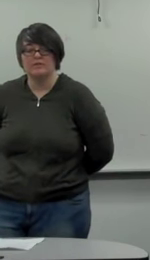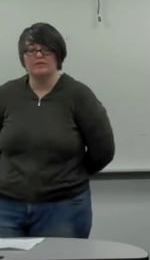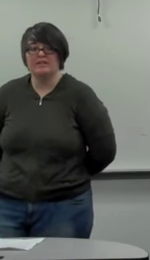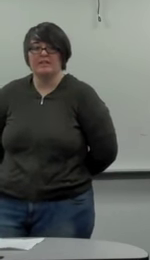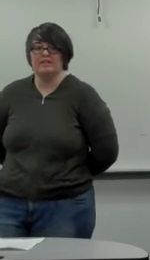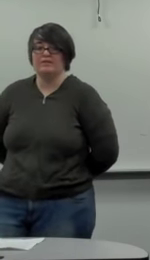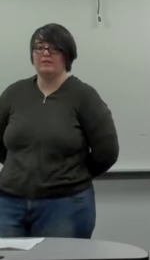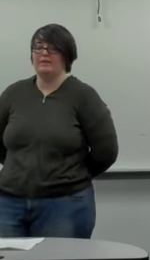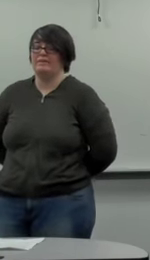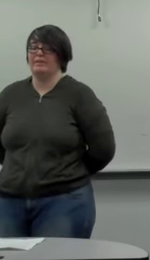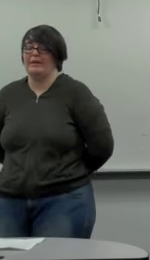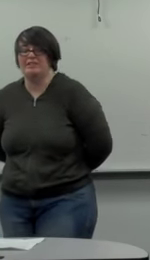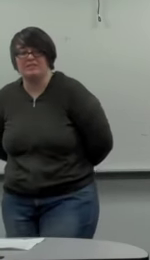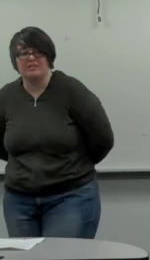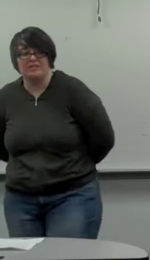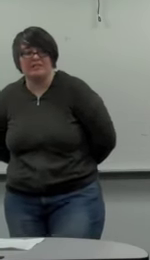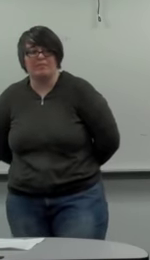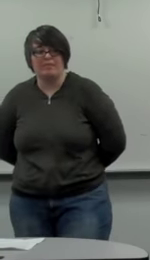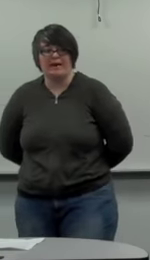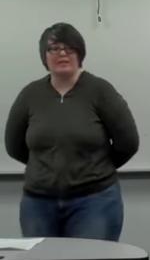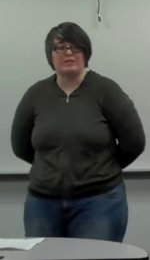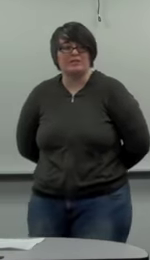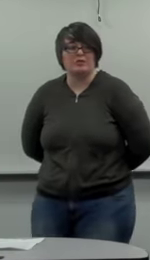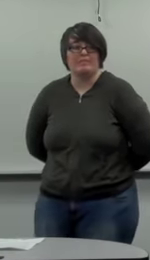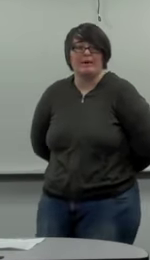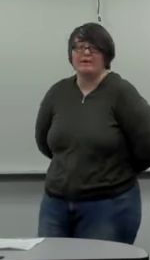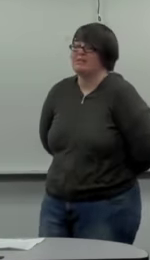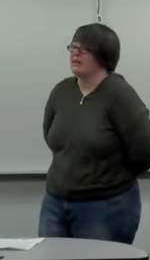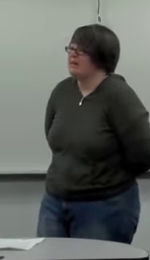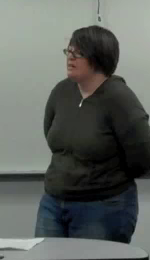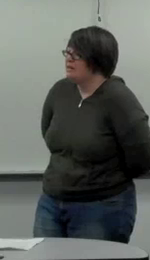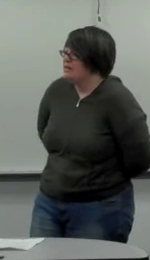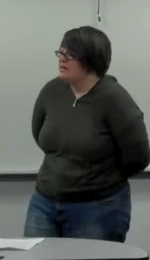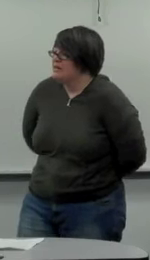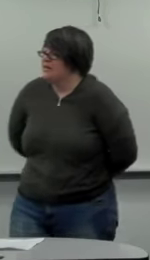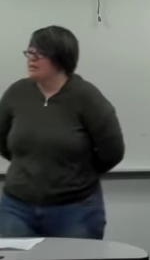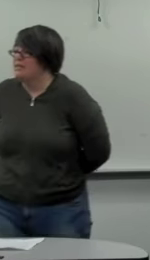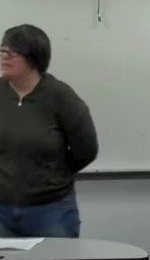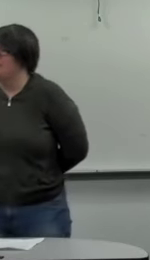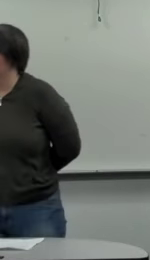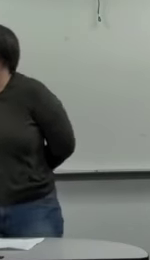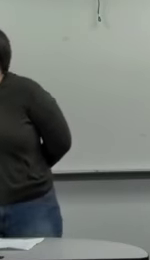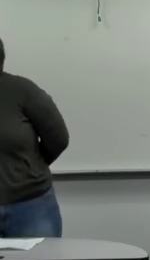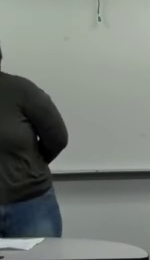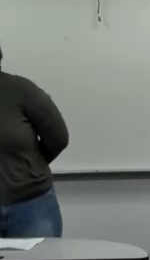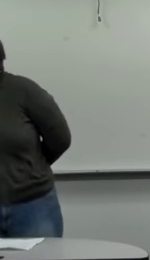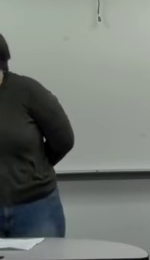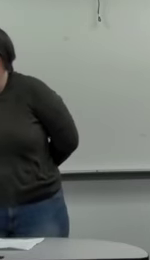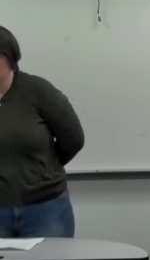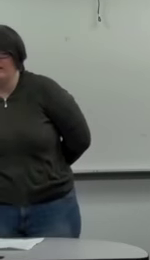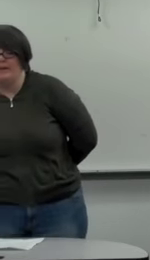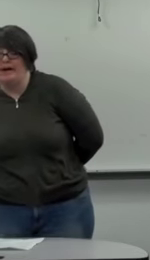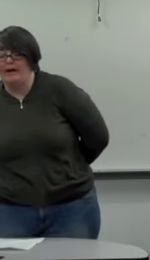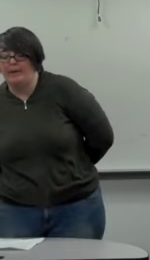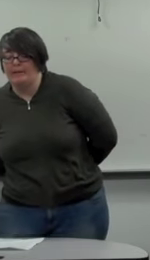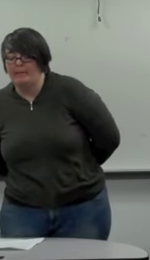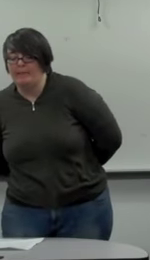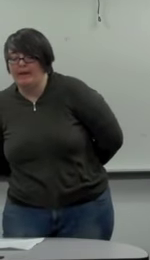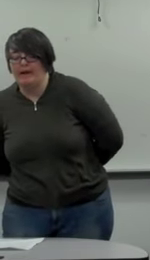So we shouldn't ignore the implications of this, of a mind-altering parasite. Some studies are showing that